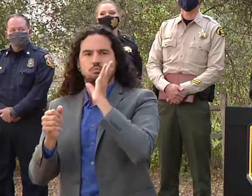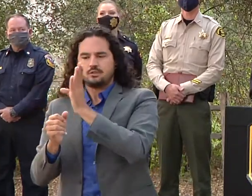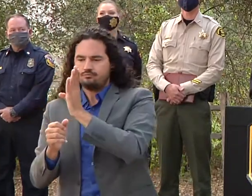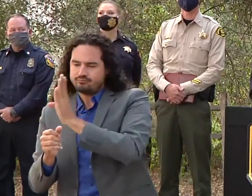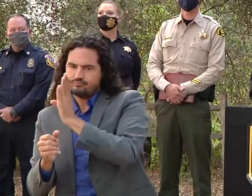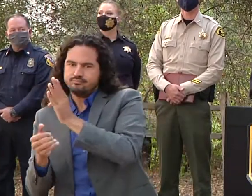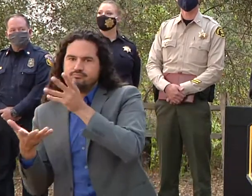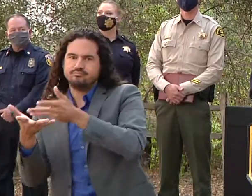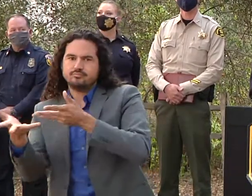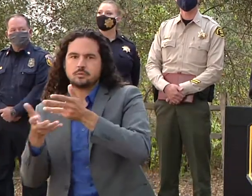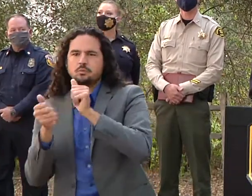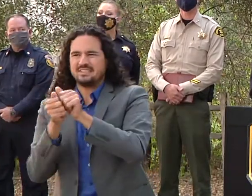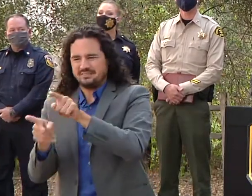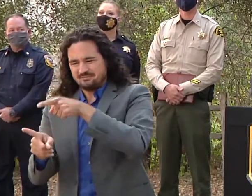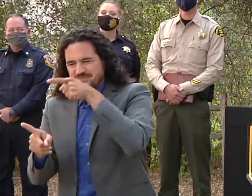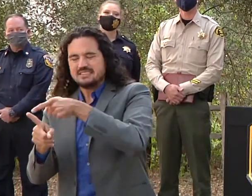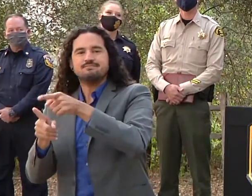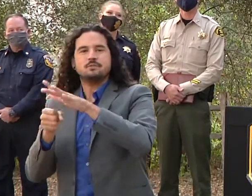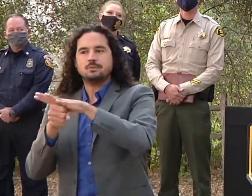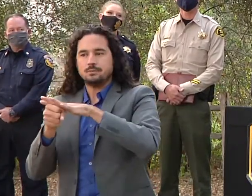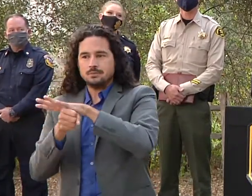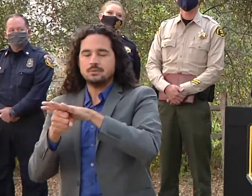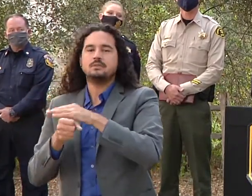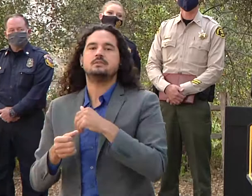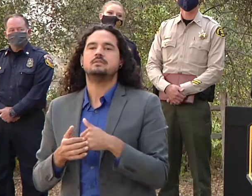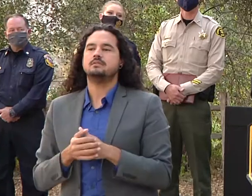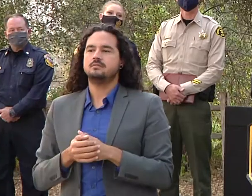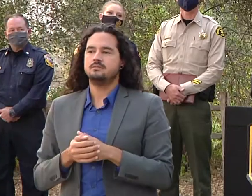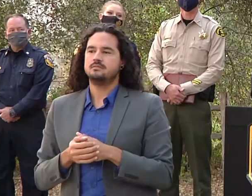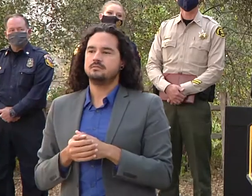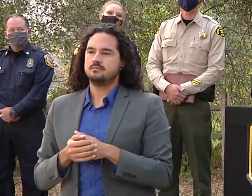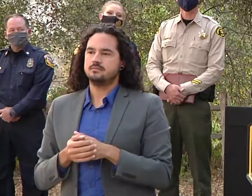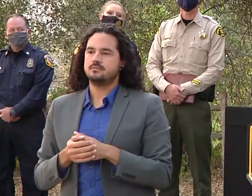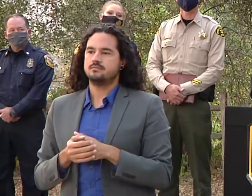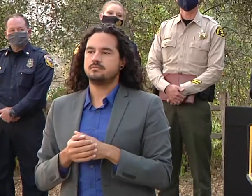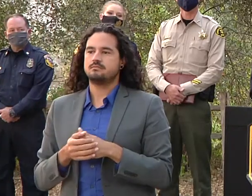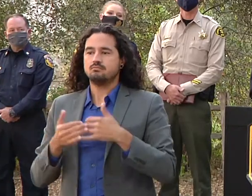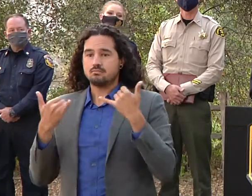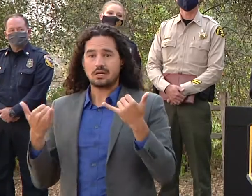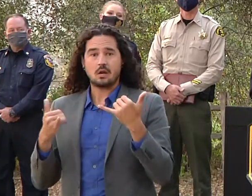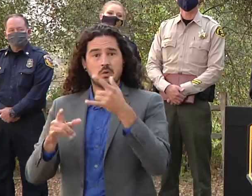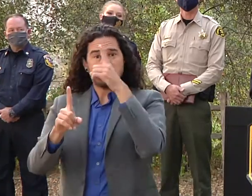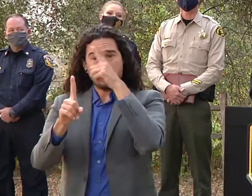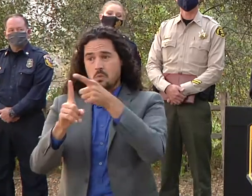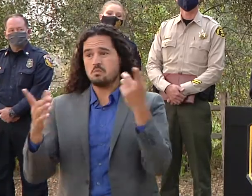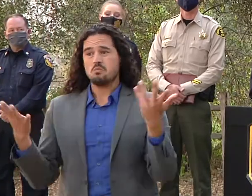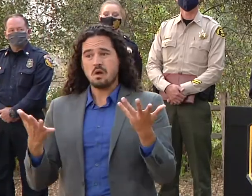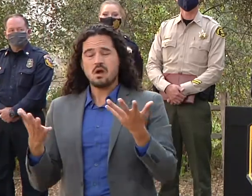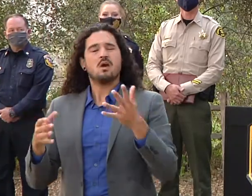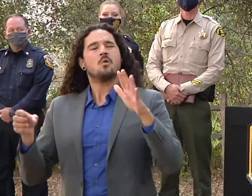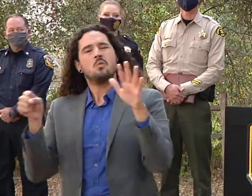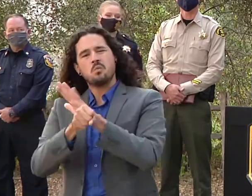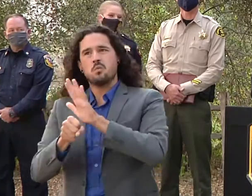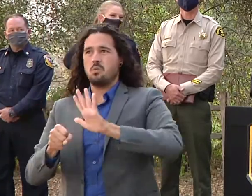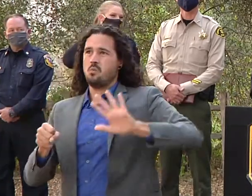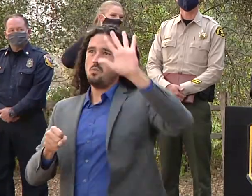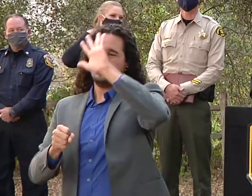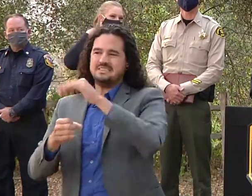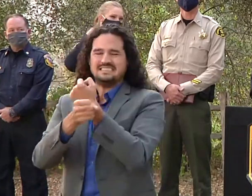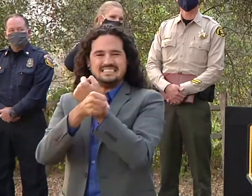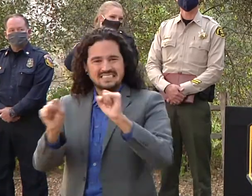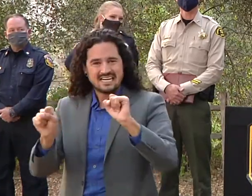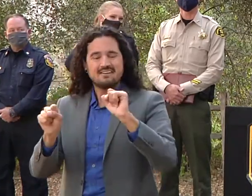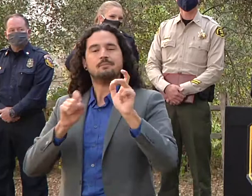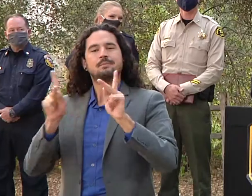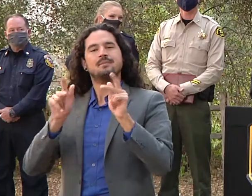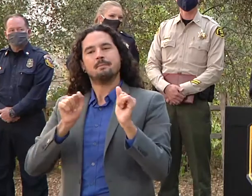repopulated and made safe. Their focus right now, obviously, is to get the areas safe to get people back. And I think if you have specific questions for them,